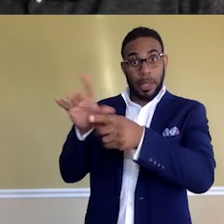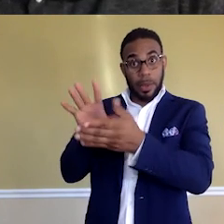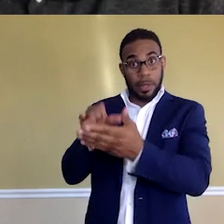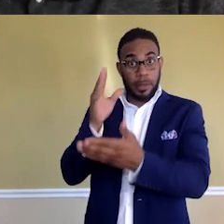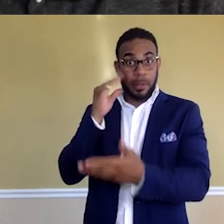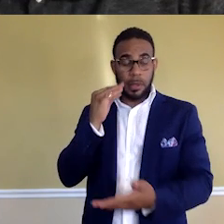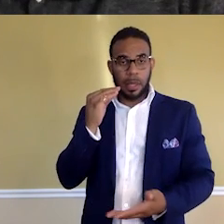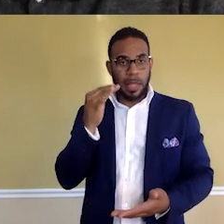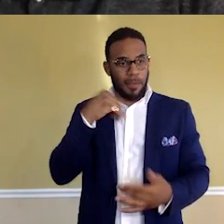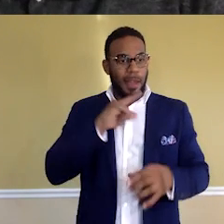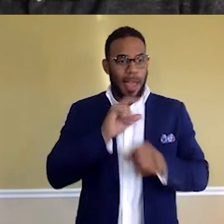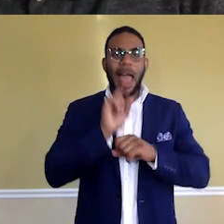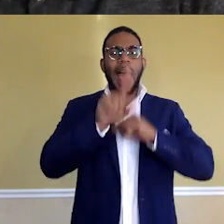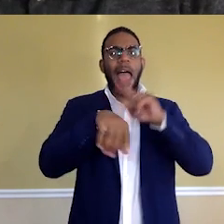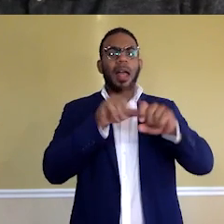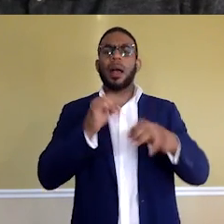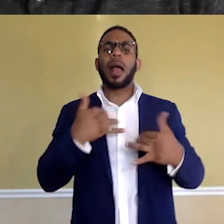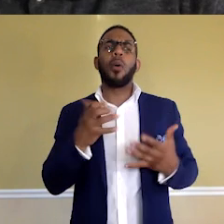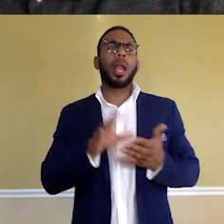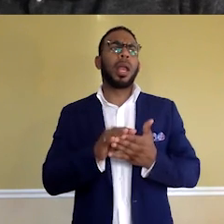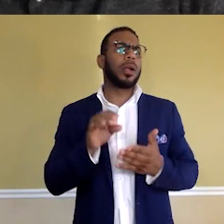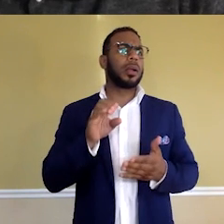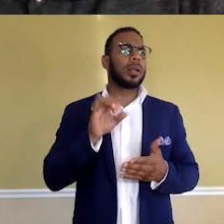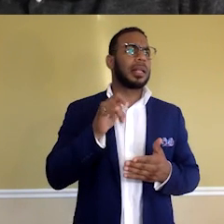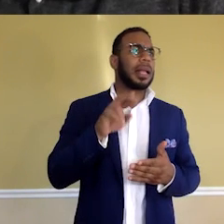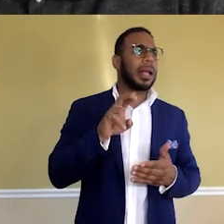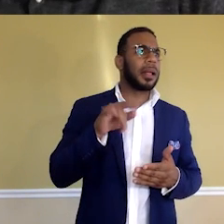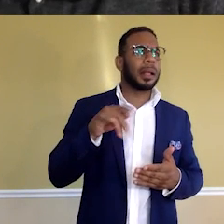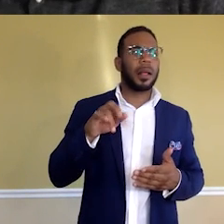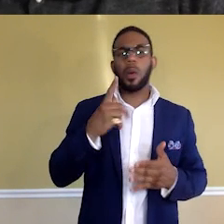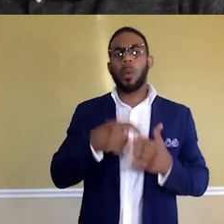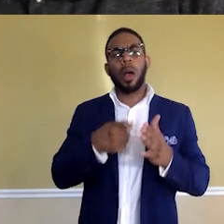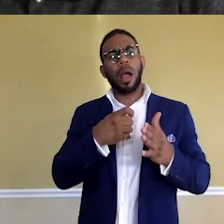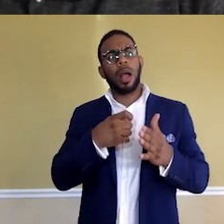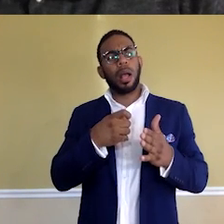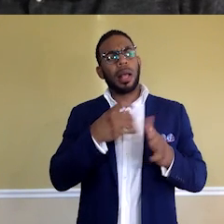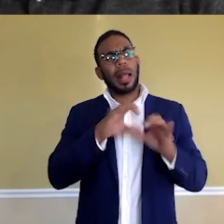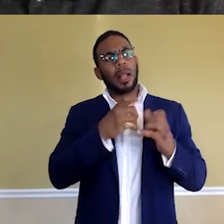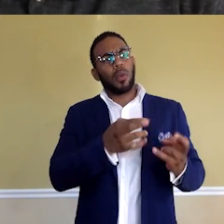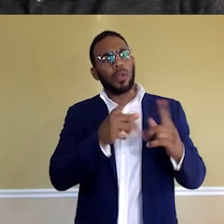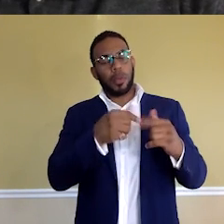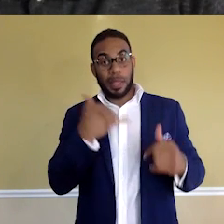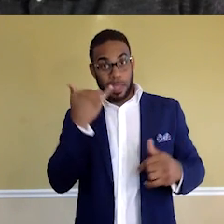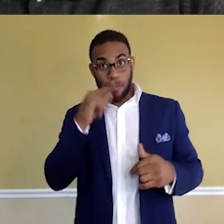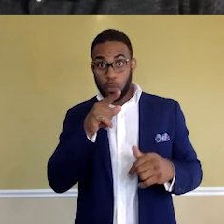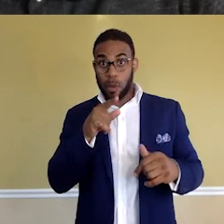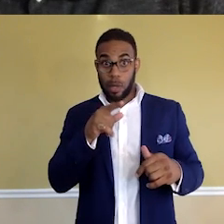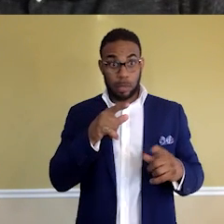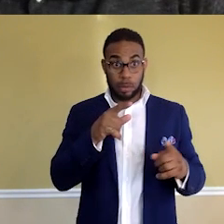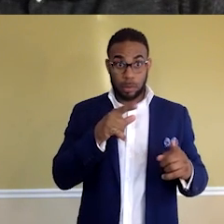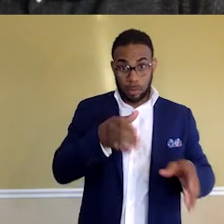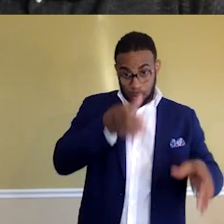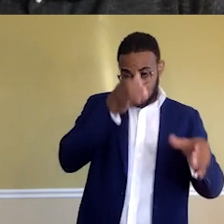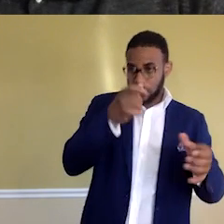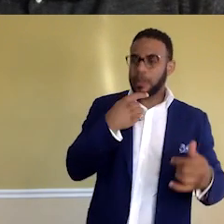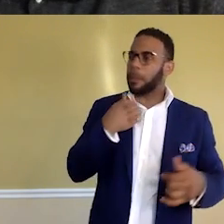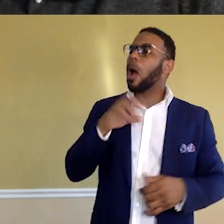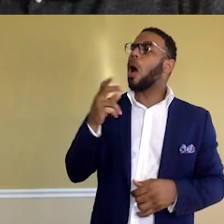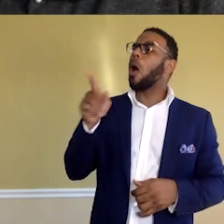If I ask another, okay, I want to learn TypeScript, what course would you recommend to me? If you are a TypeScript expert, you can tell me that, oh, use this